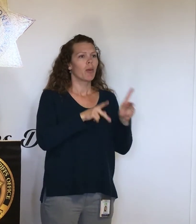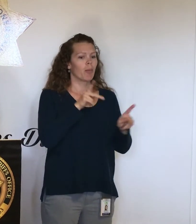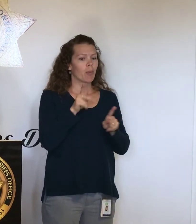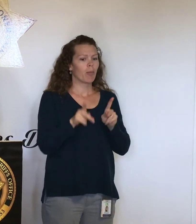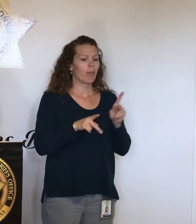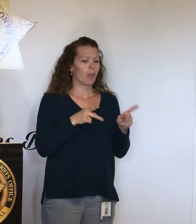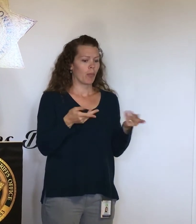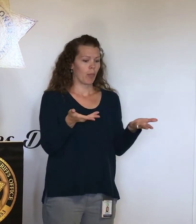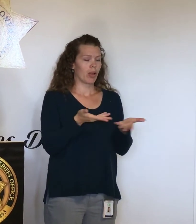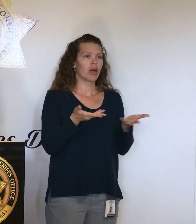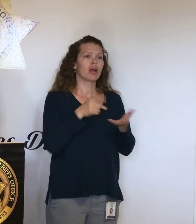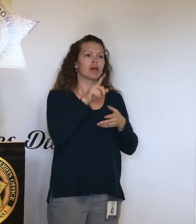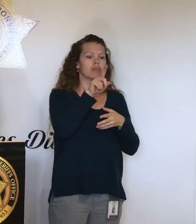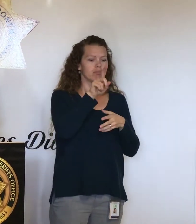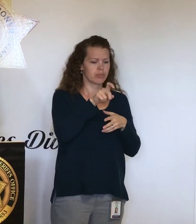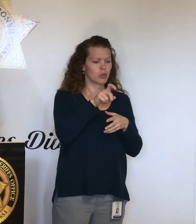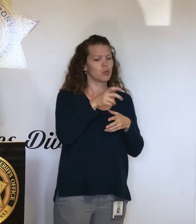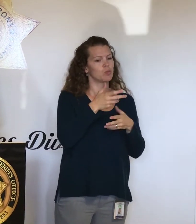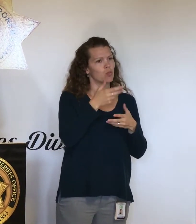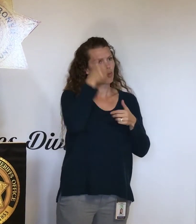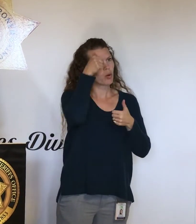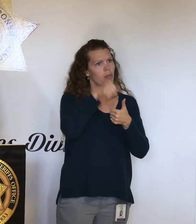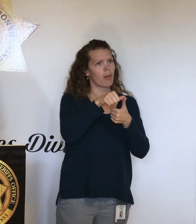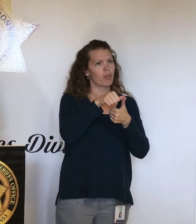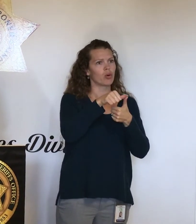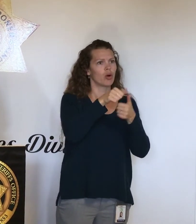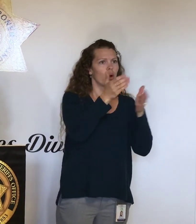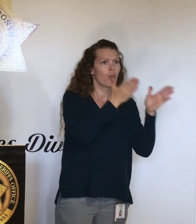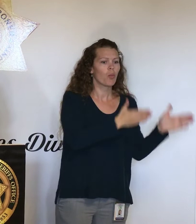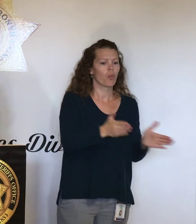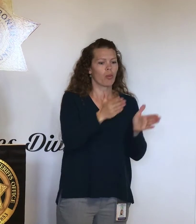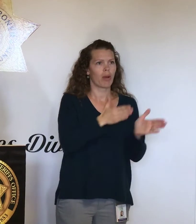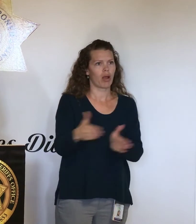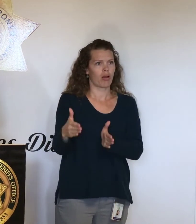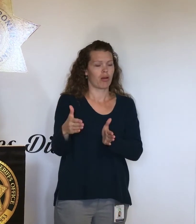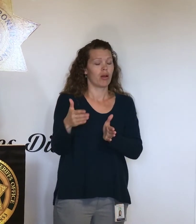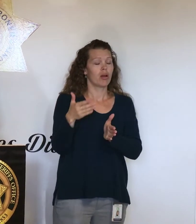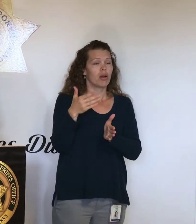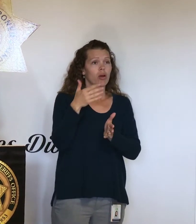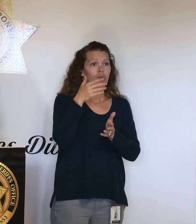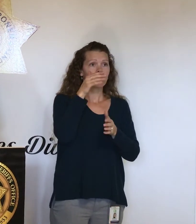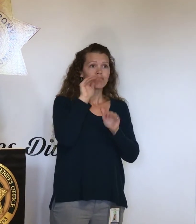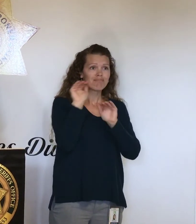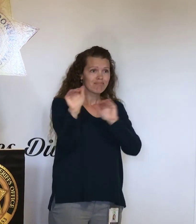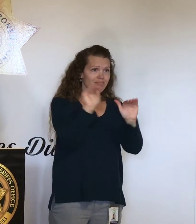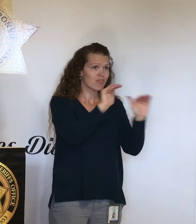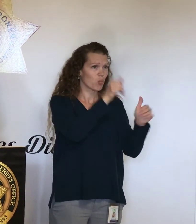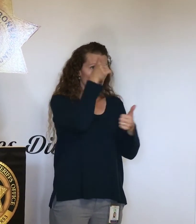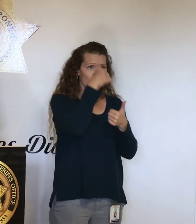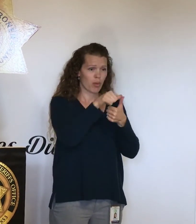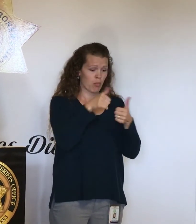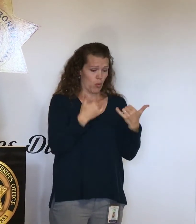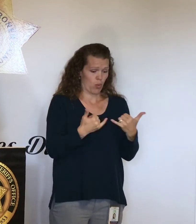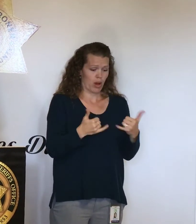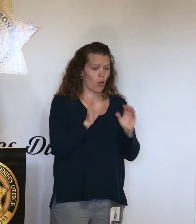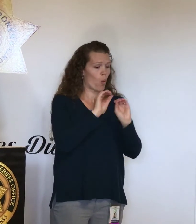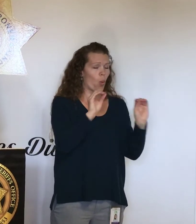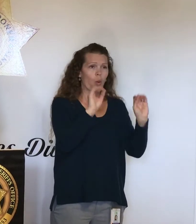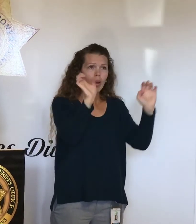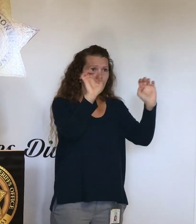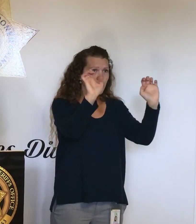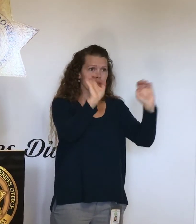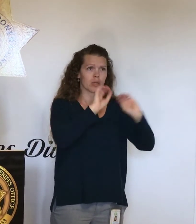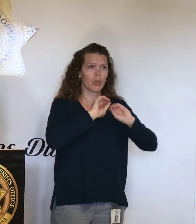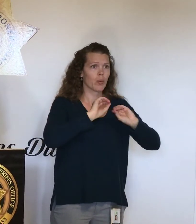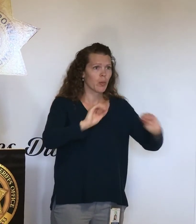Humboldt County, to prepare for events like this. Again, we don't have an emergency going on. It's a power outage to make sure that we will